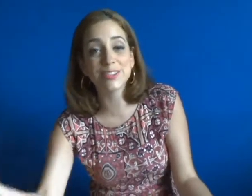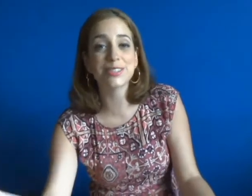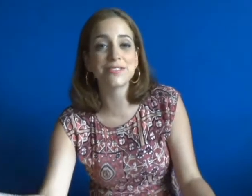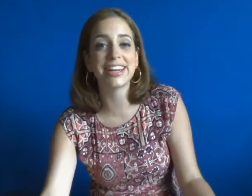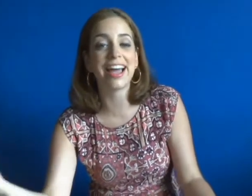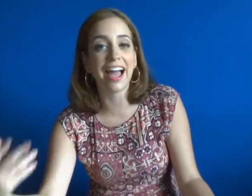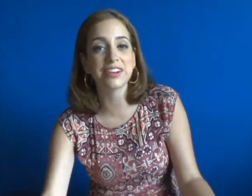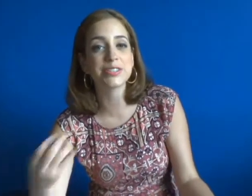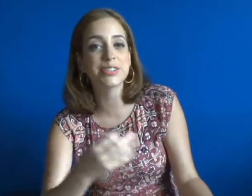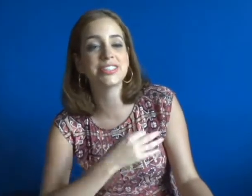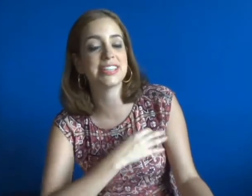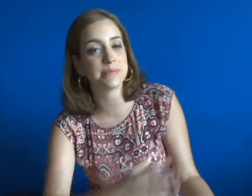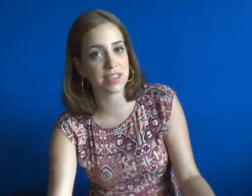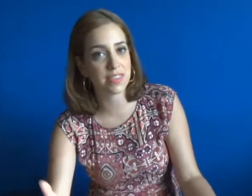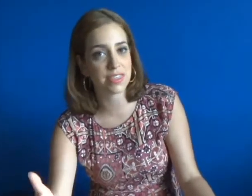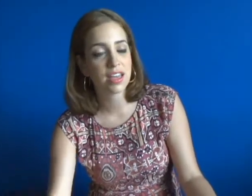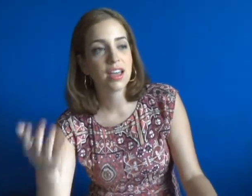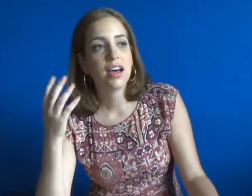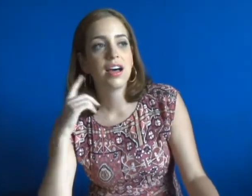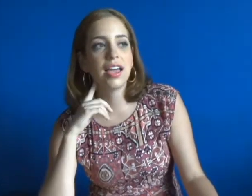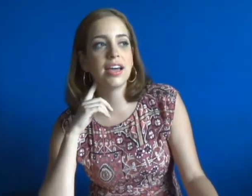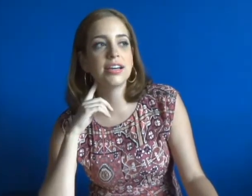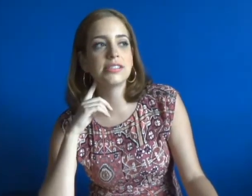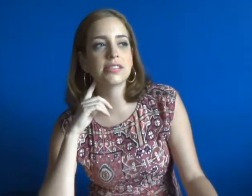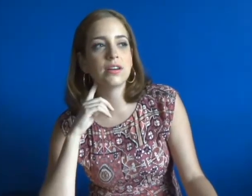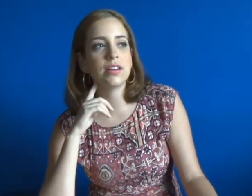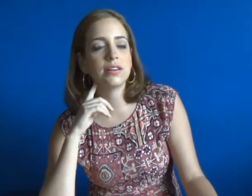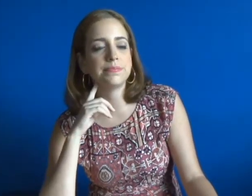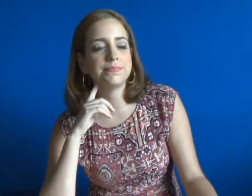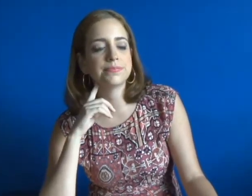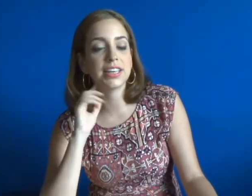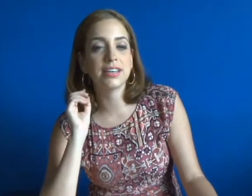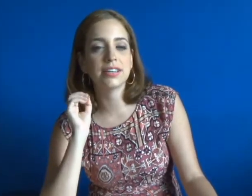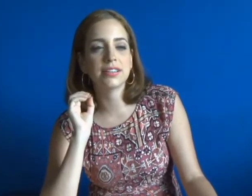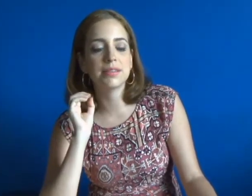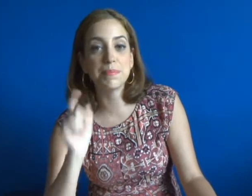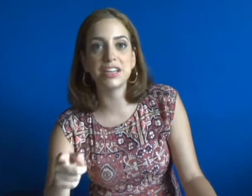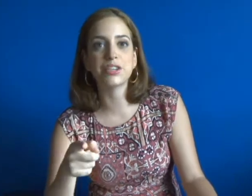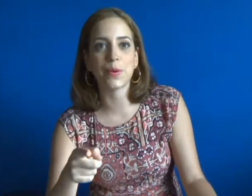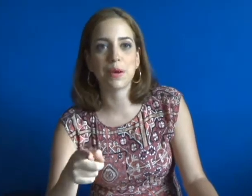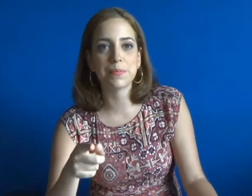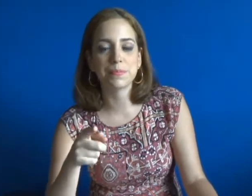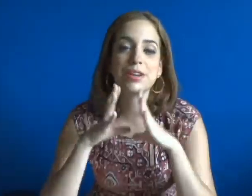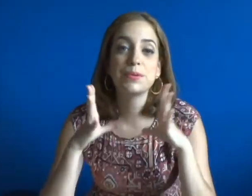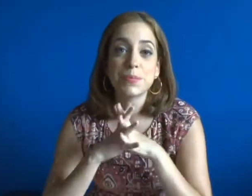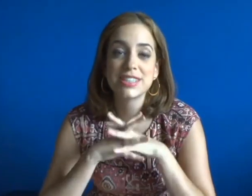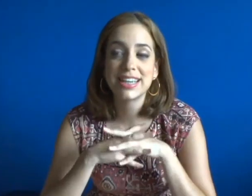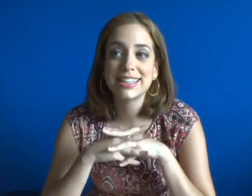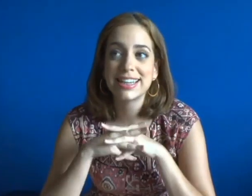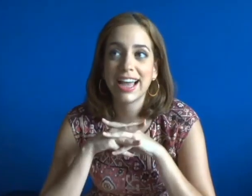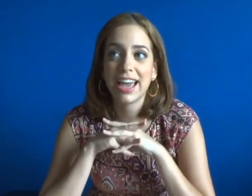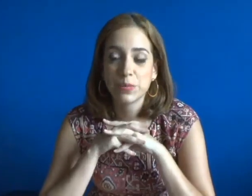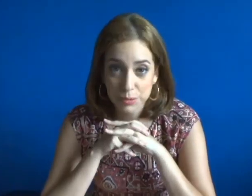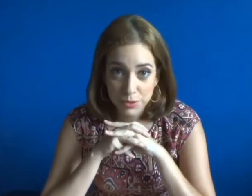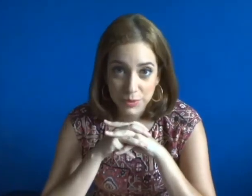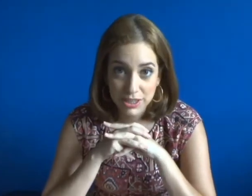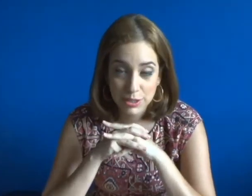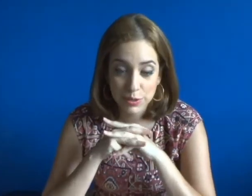also reading Adulthood is a Myth and Meijiwab. When Bookmask ended I had one more week to